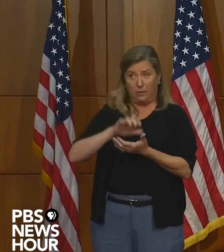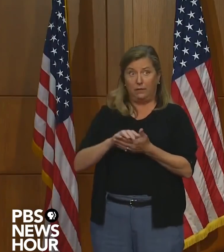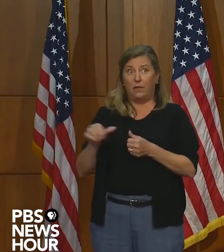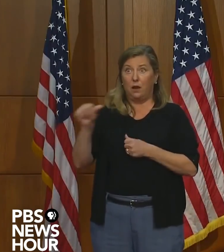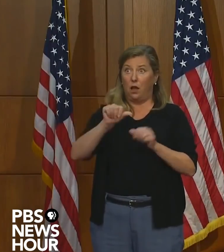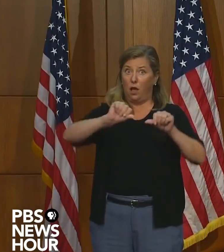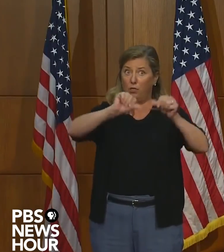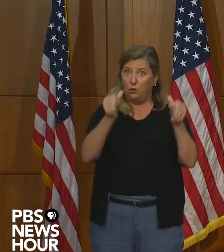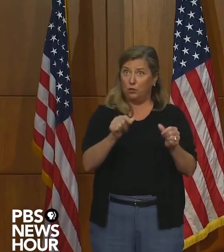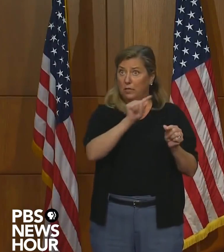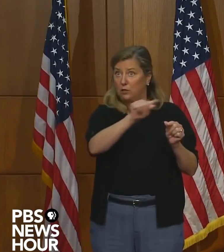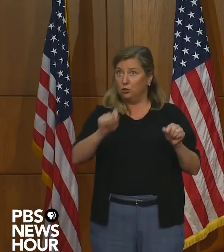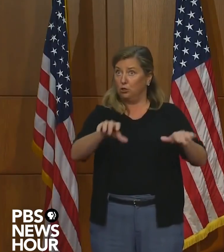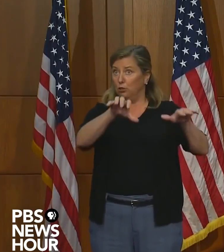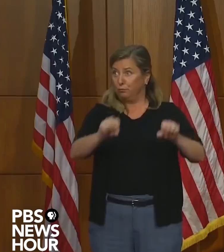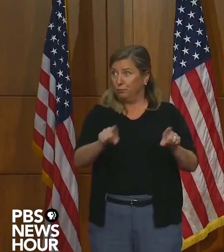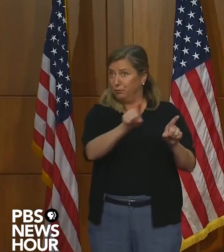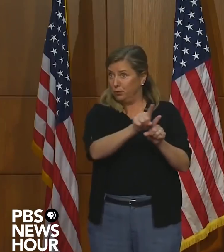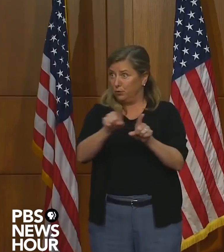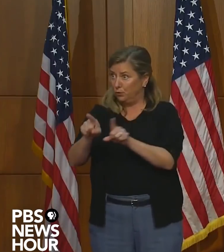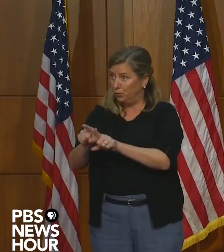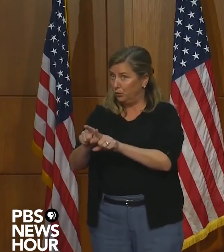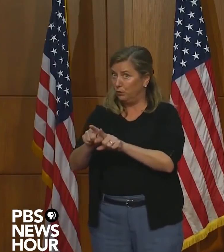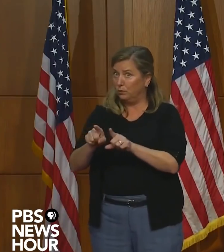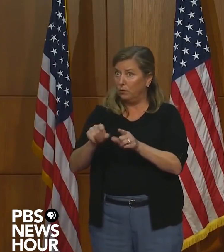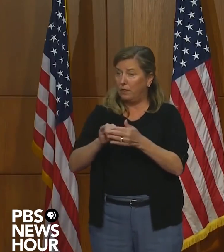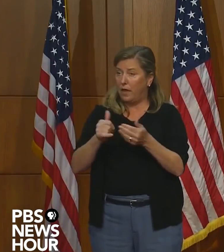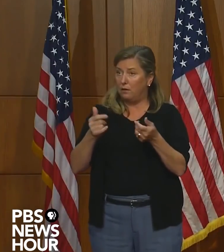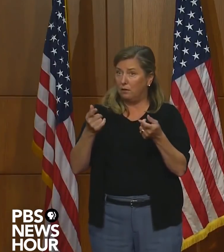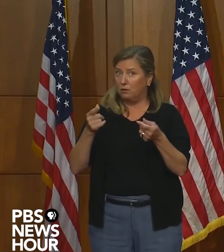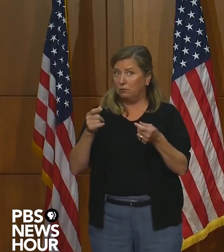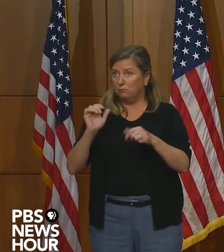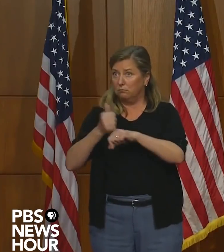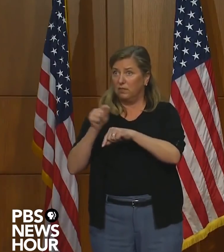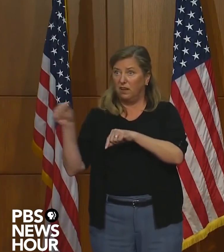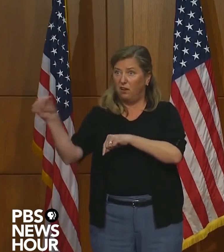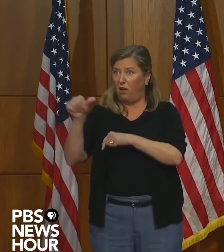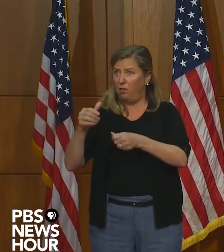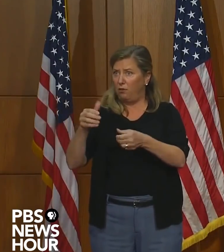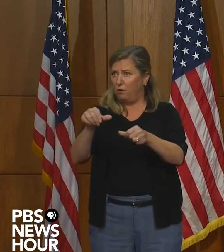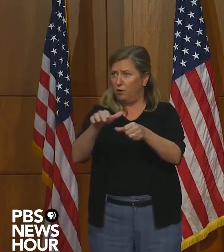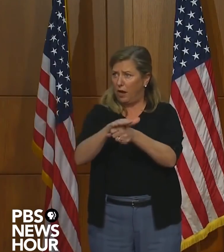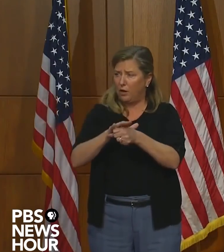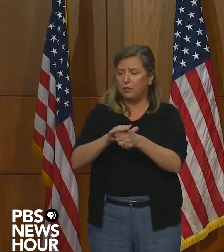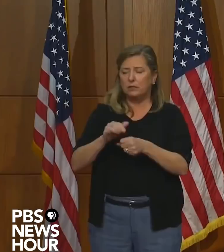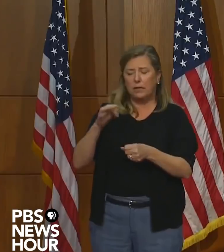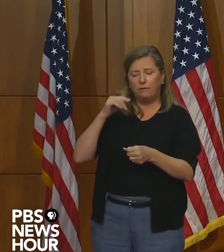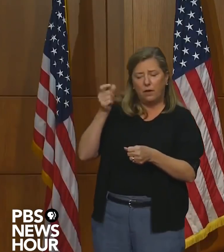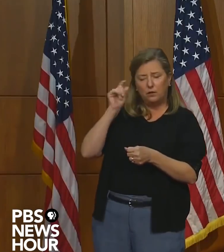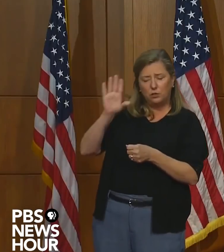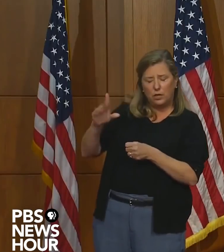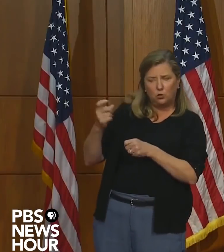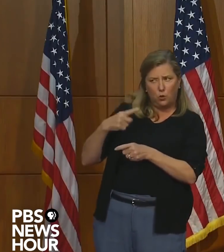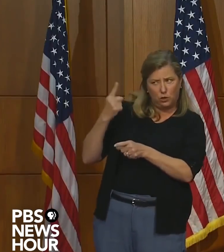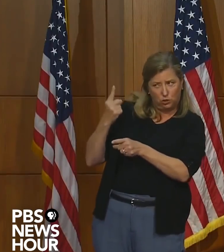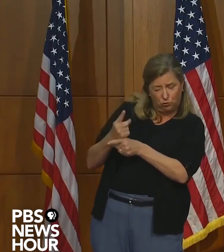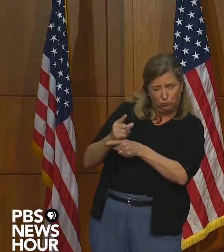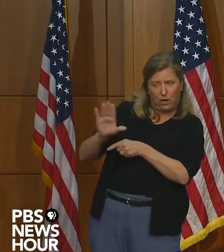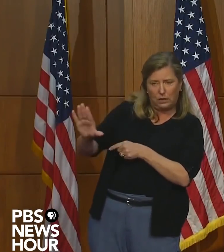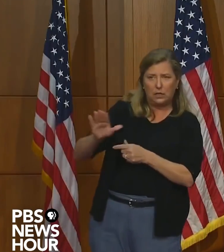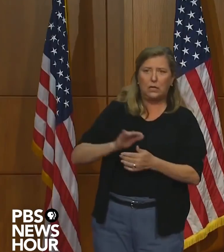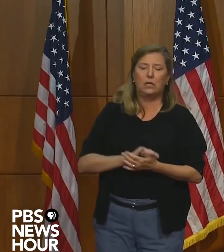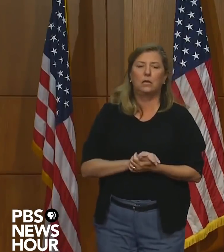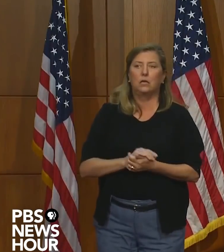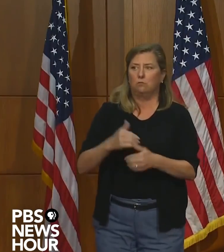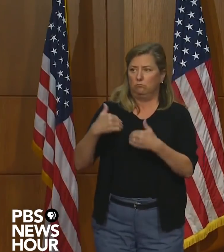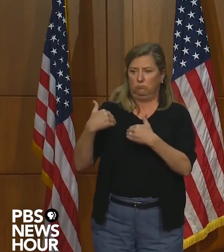statues should be removed, uh, in, in different localities? And Roger, if I heard your question correctly, um, I